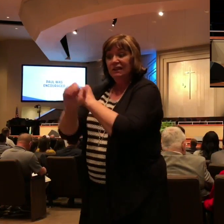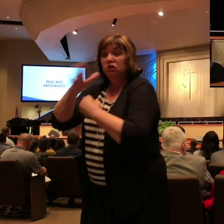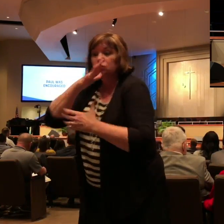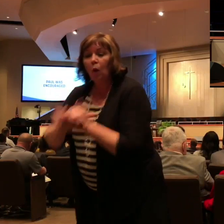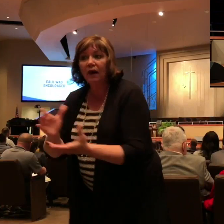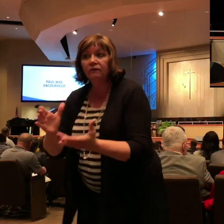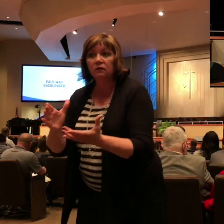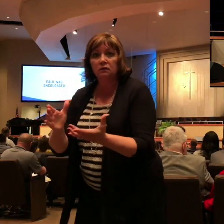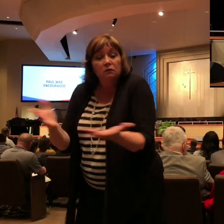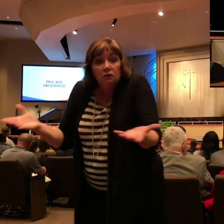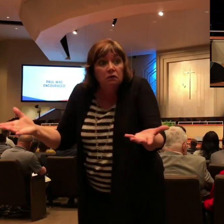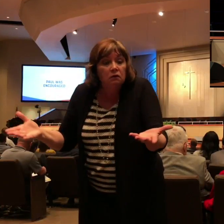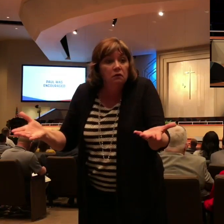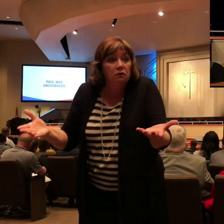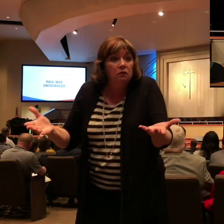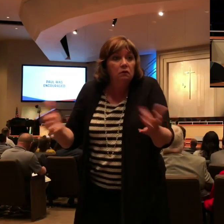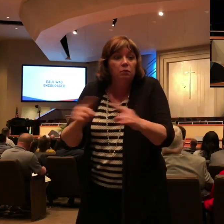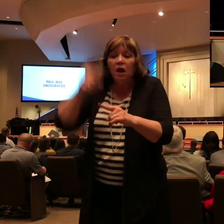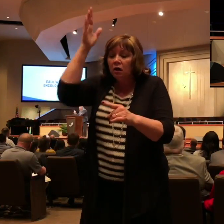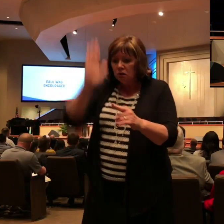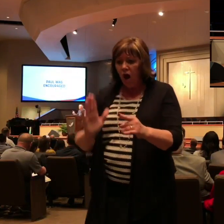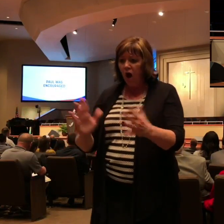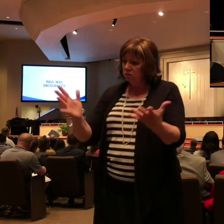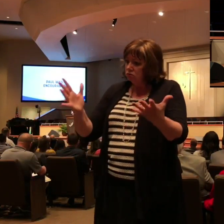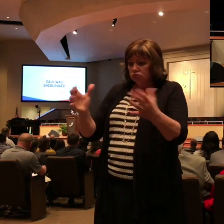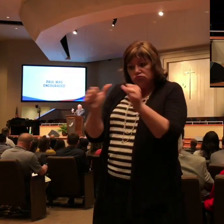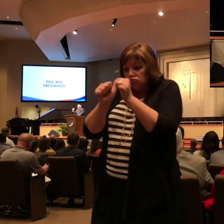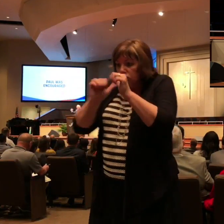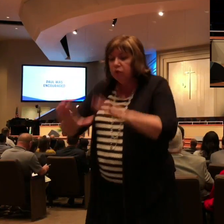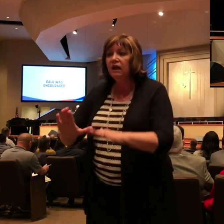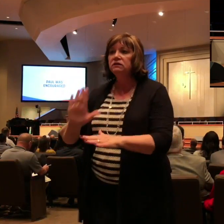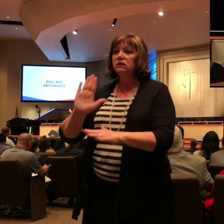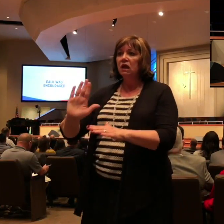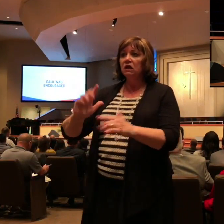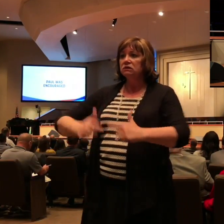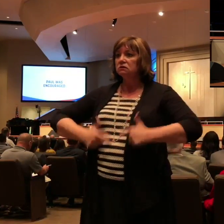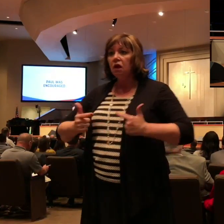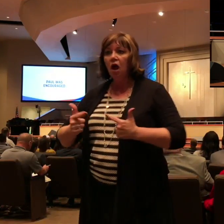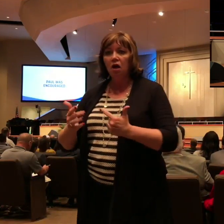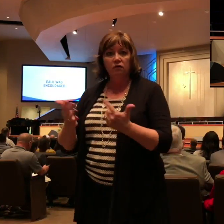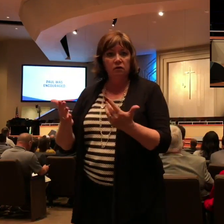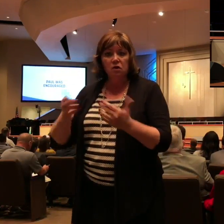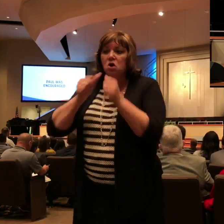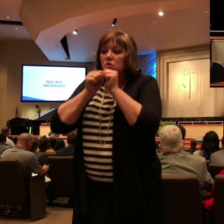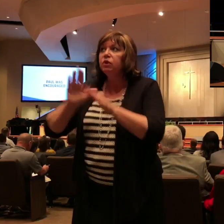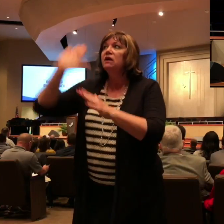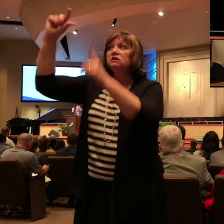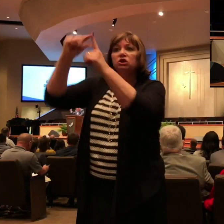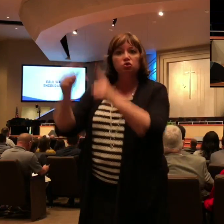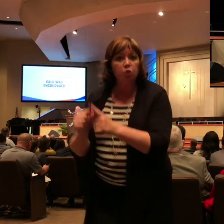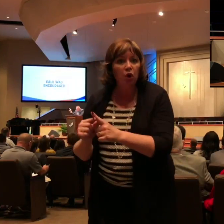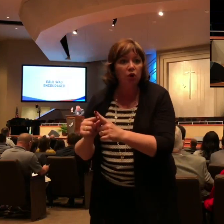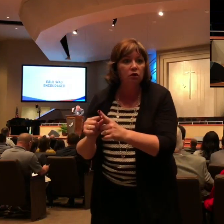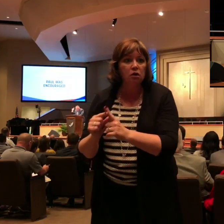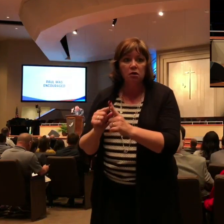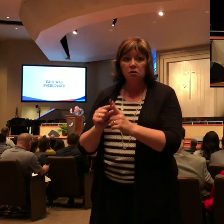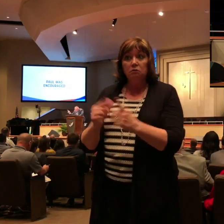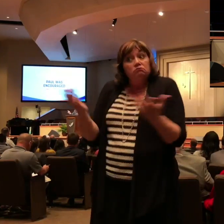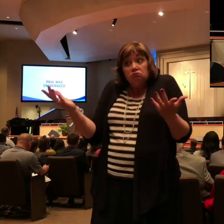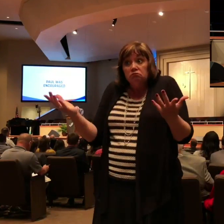And think Paul understood, listen, my focus is not on the man, my focus is on the message, and I am thankful that they are